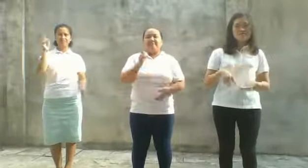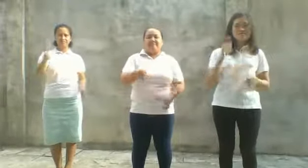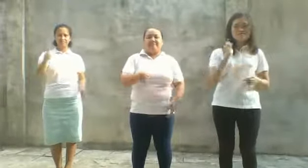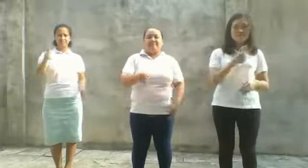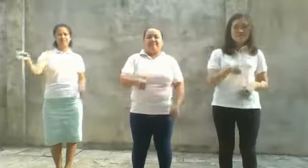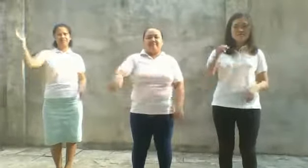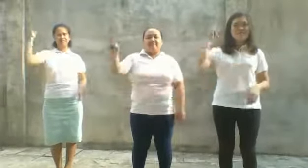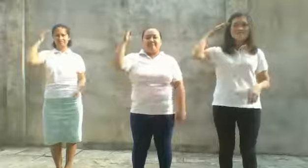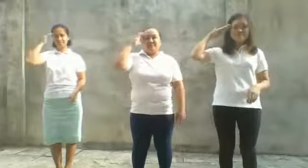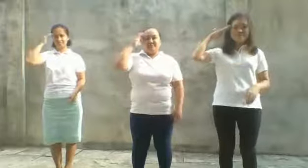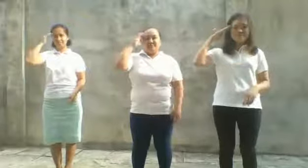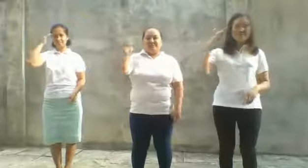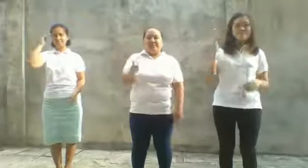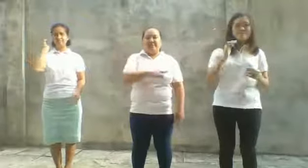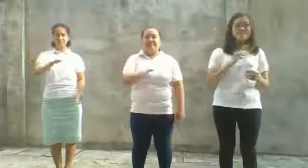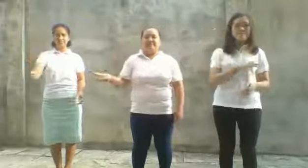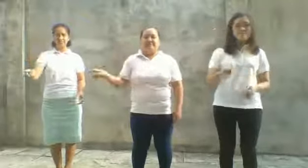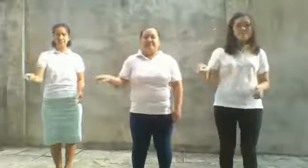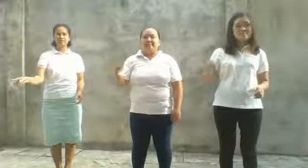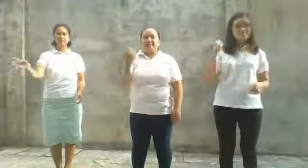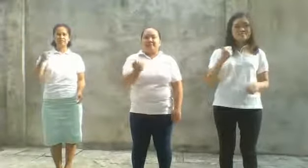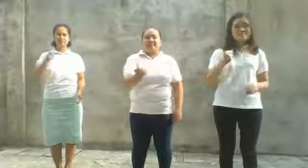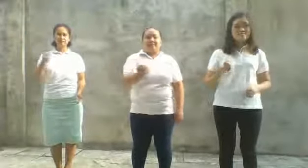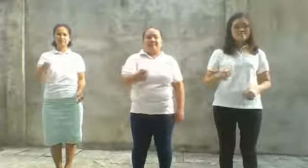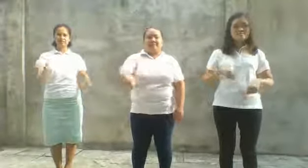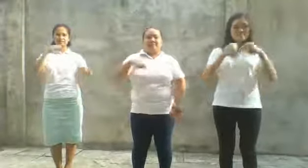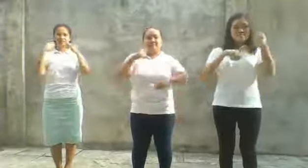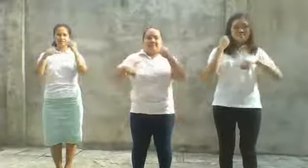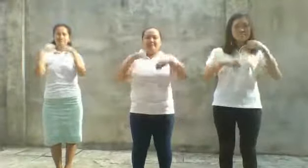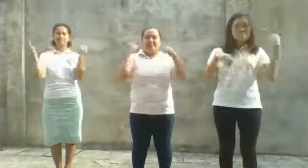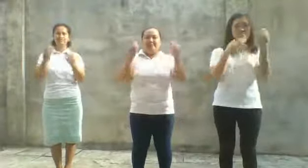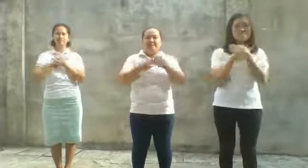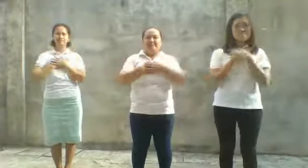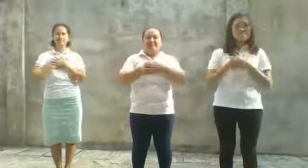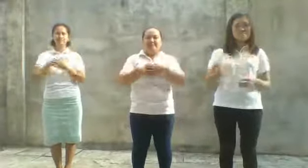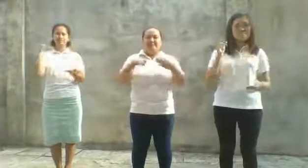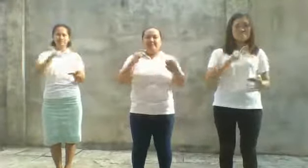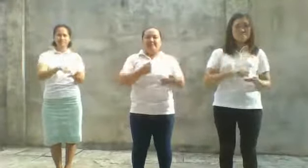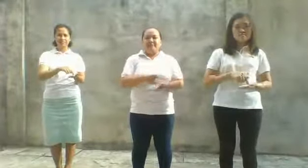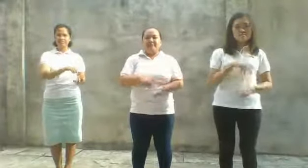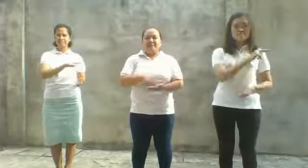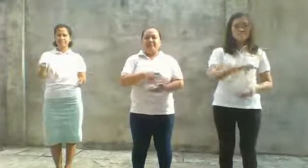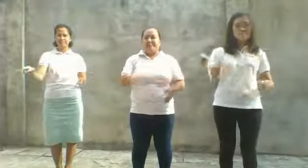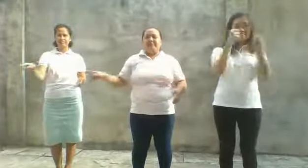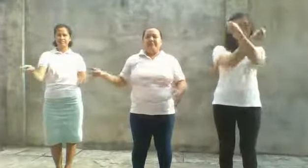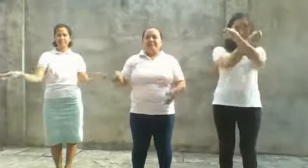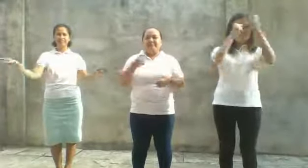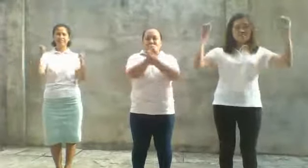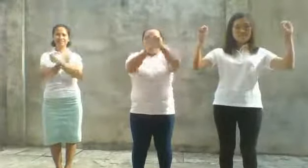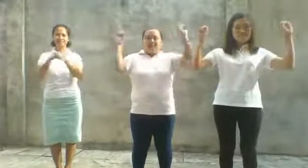you have to know. They must hold their feet to me, for this they must be free. don't give didn't Satsang